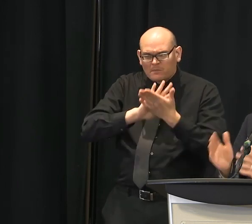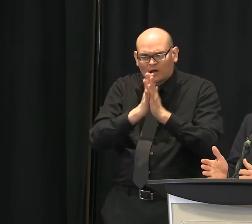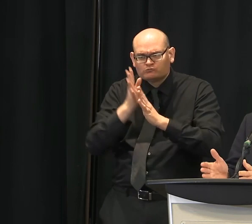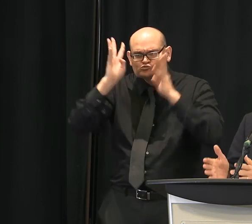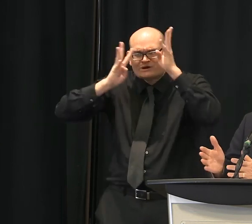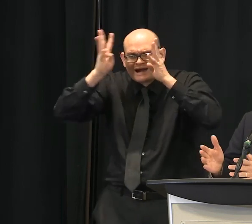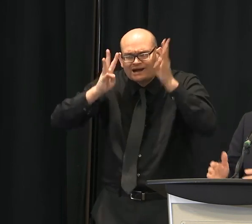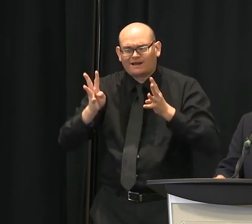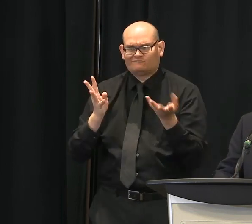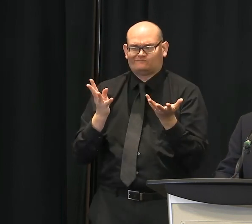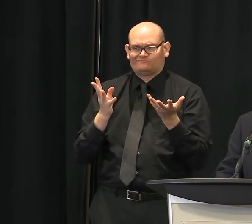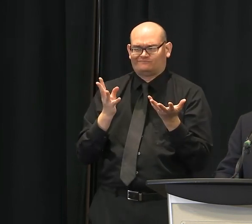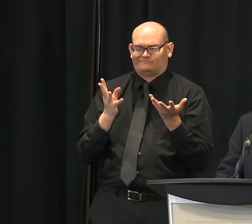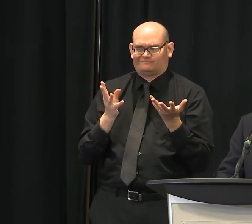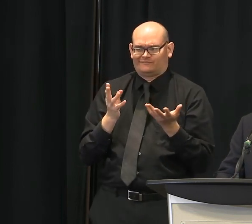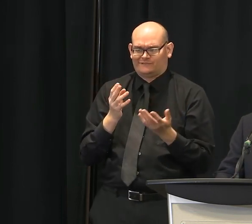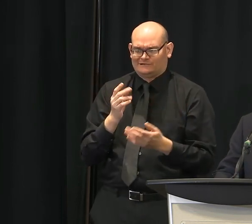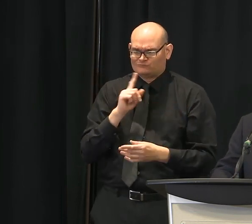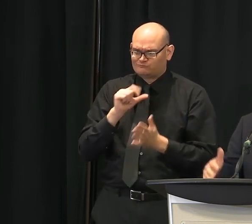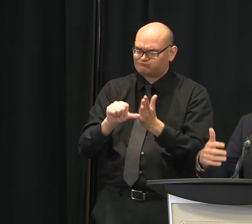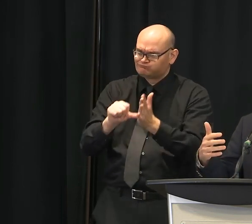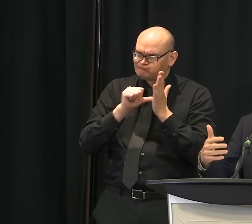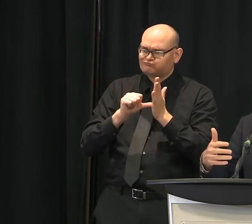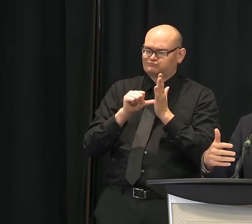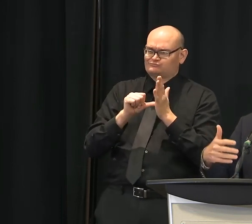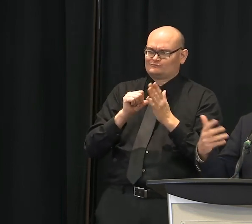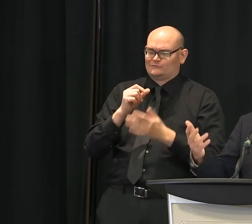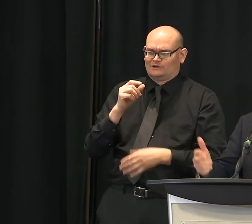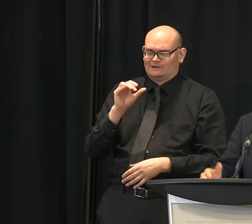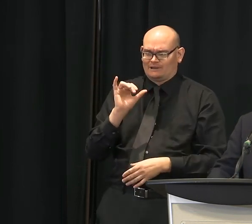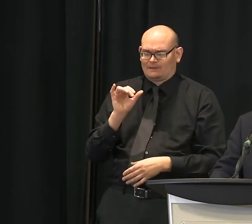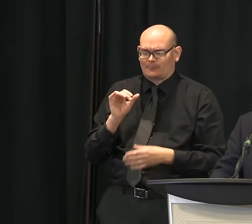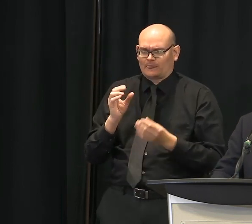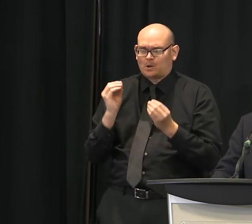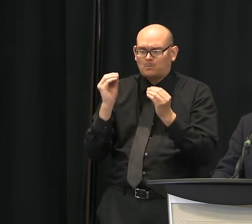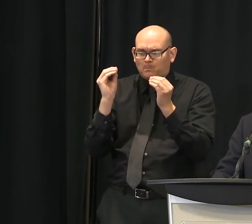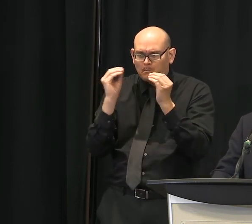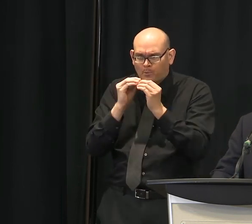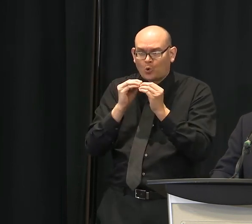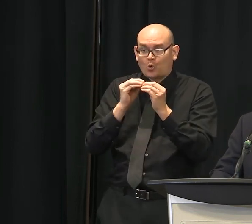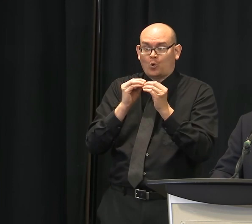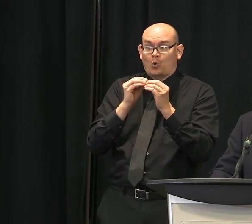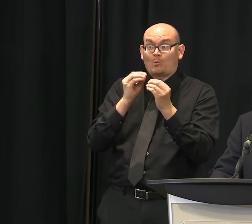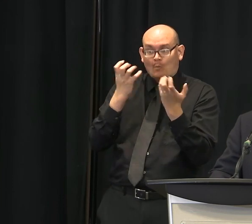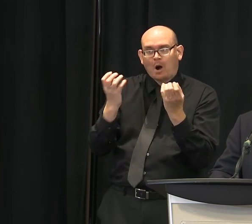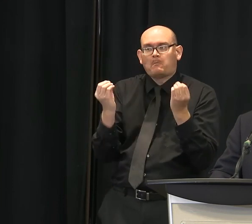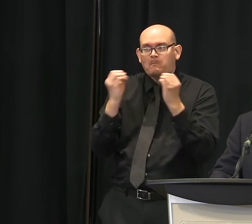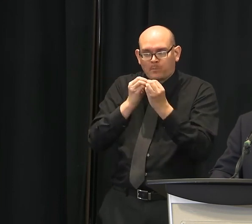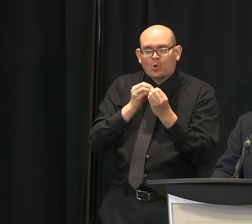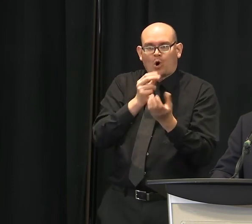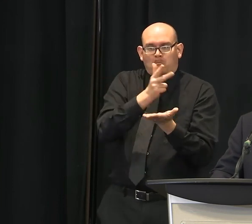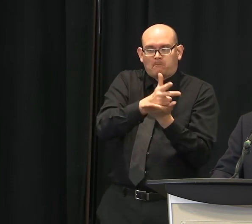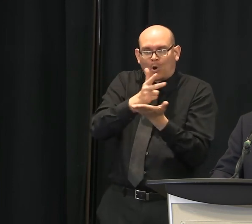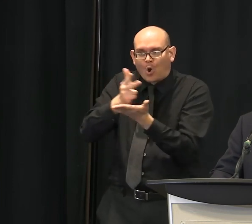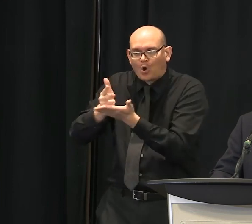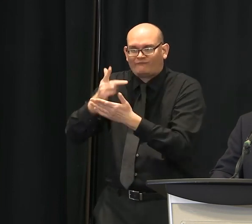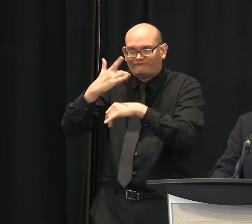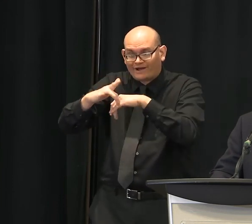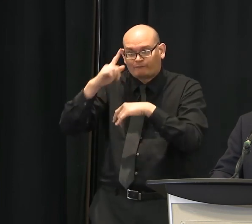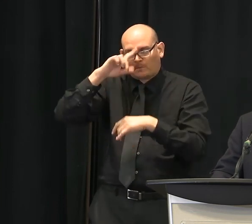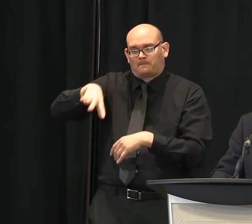spaces reserved for pickup to further facilitate and help the restaurants. Great, thank you.